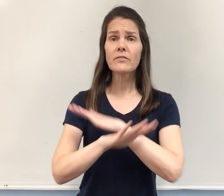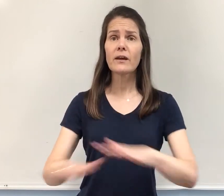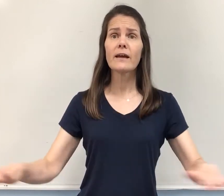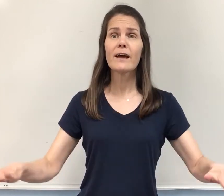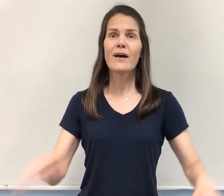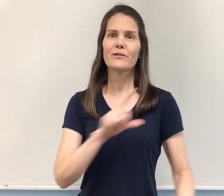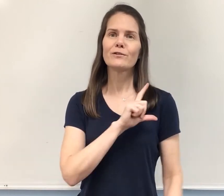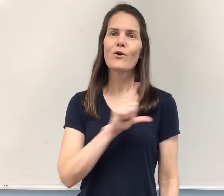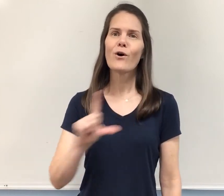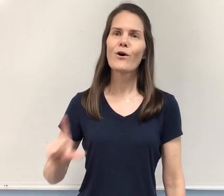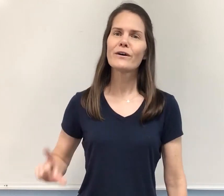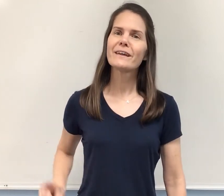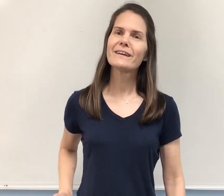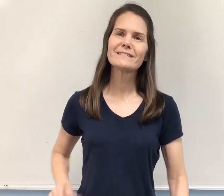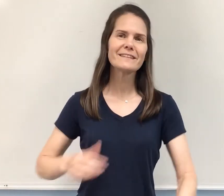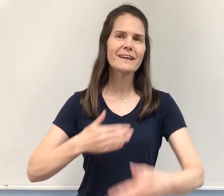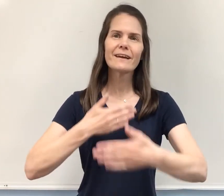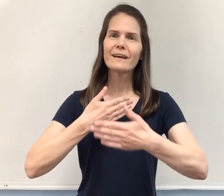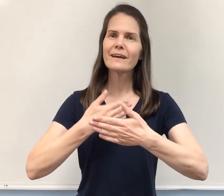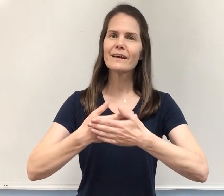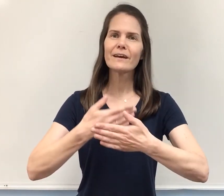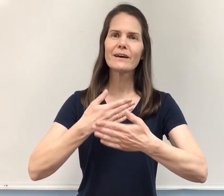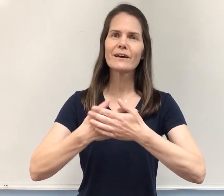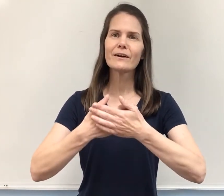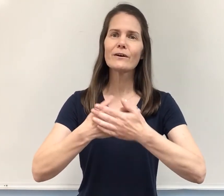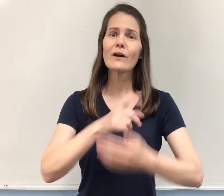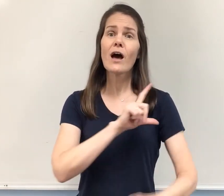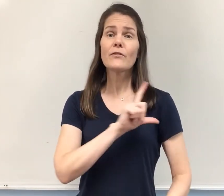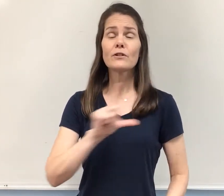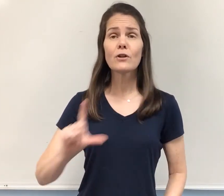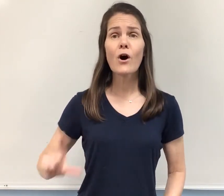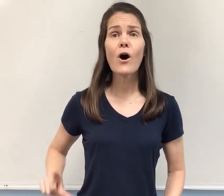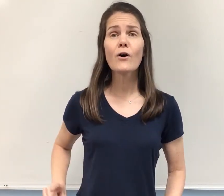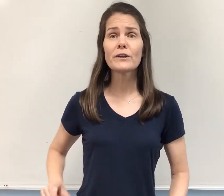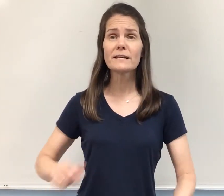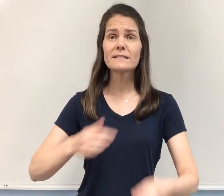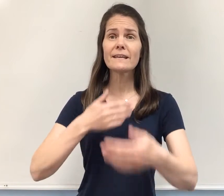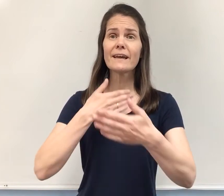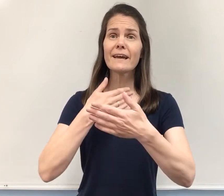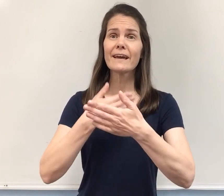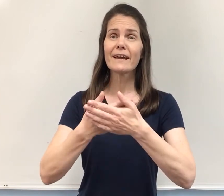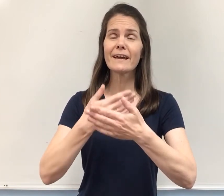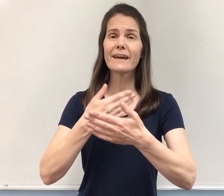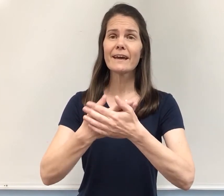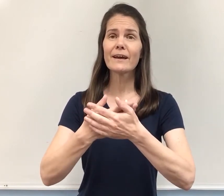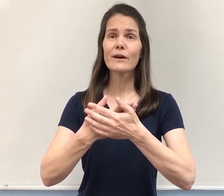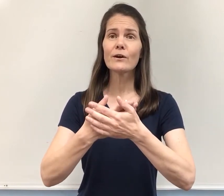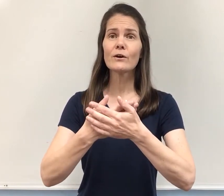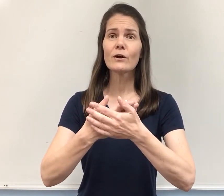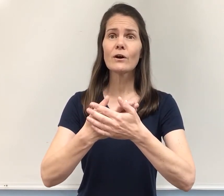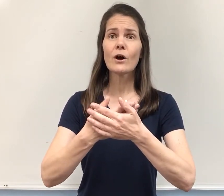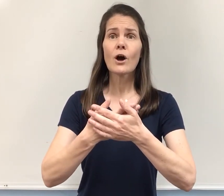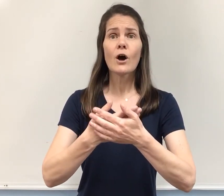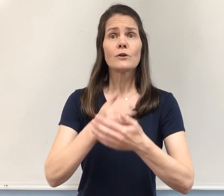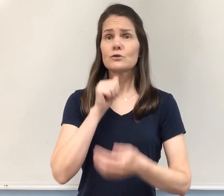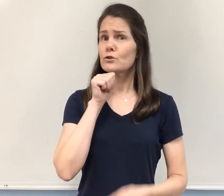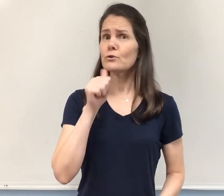The Lord is near. The Lord is near. Do